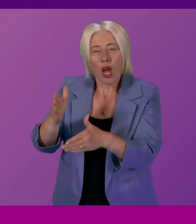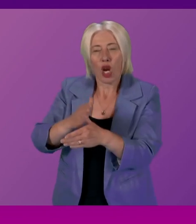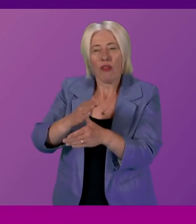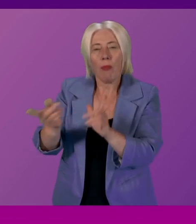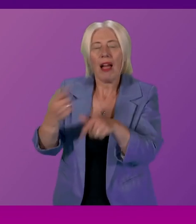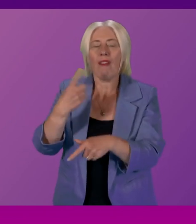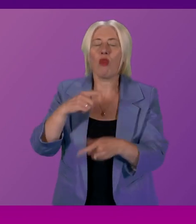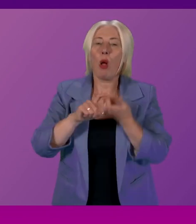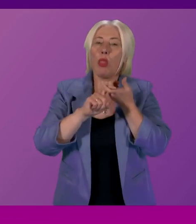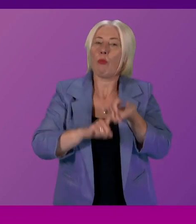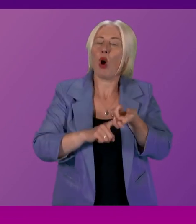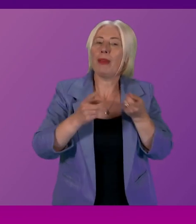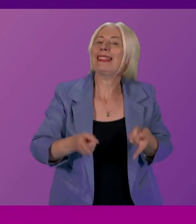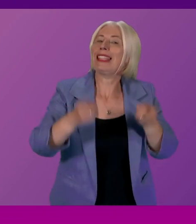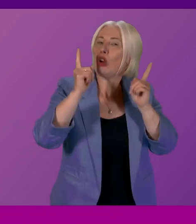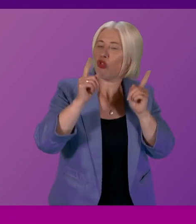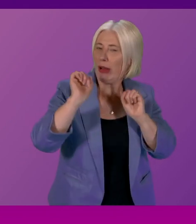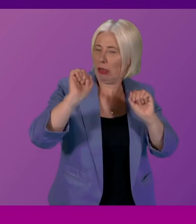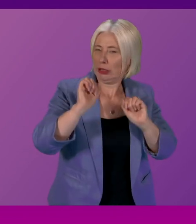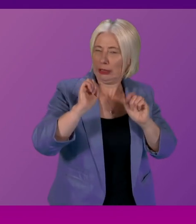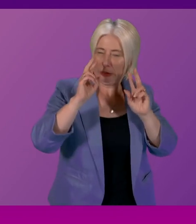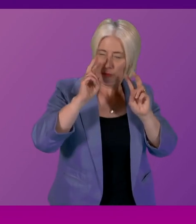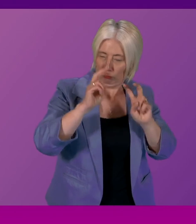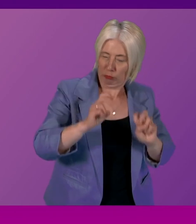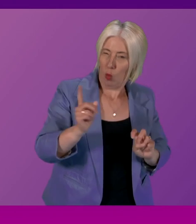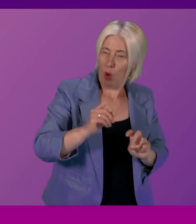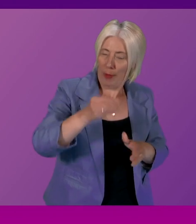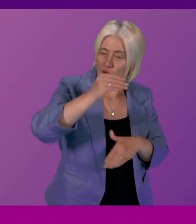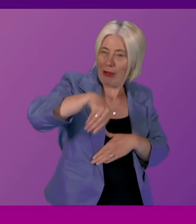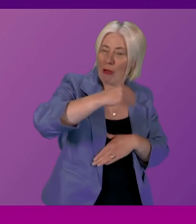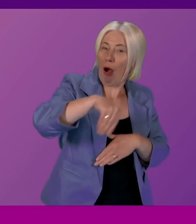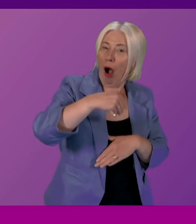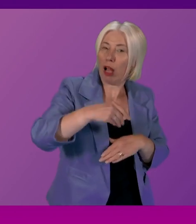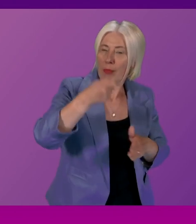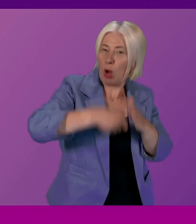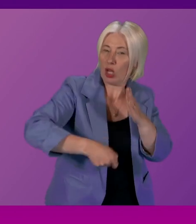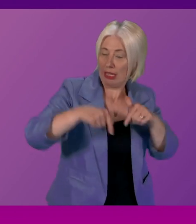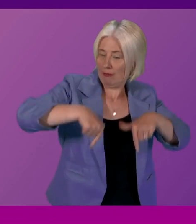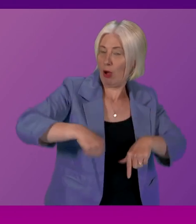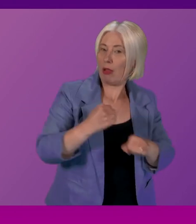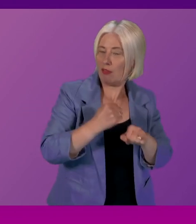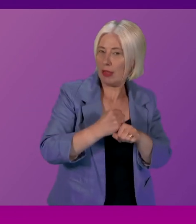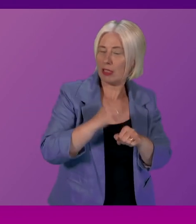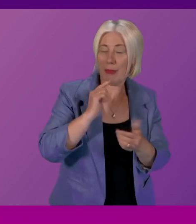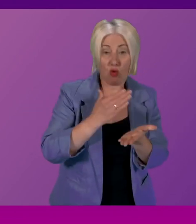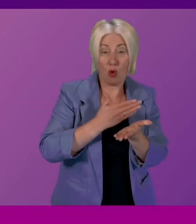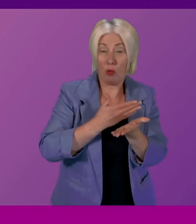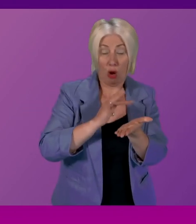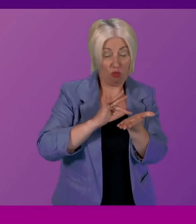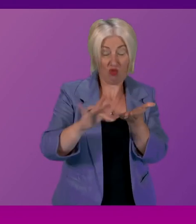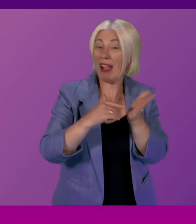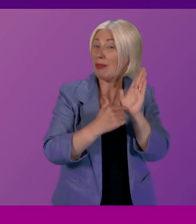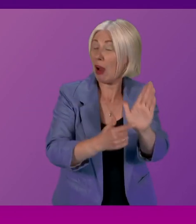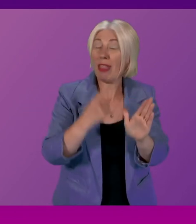Permanent Secretary on his examination of credit card purchases from the Government and how we ensure we're transparent and, of course, that any